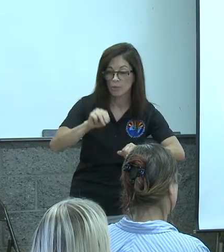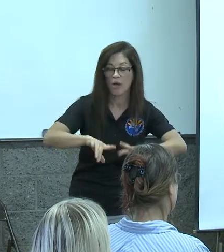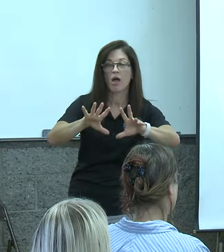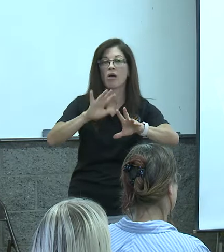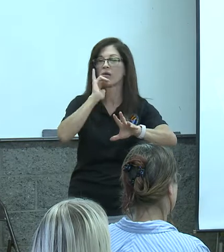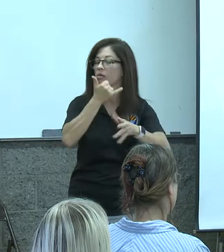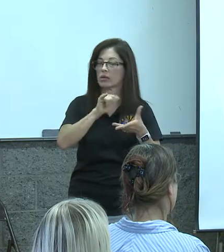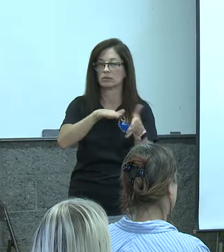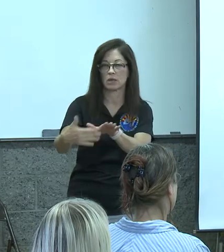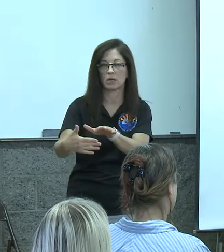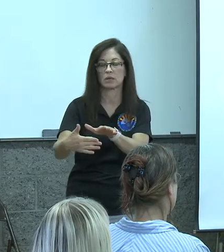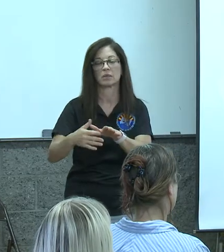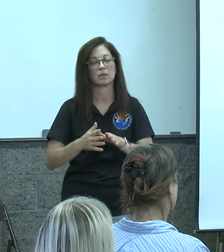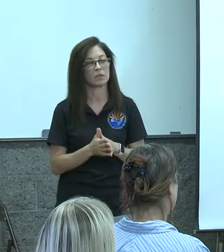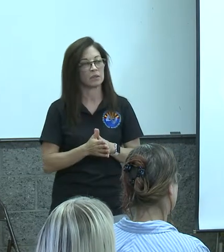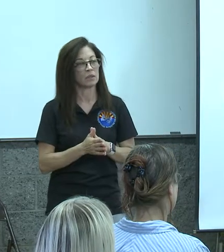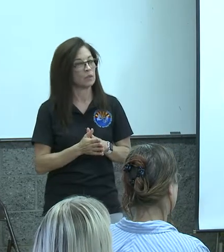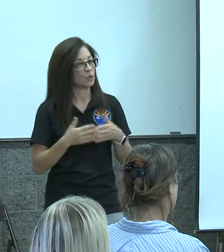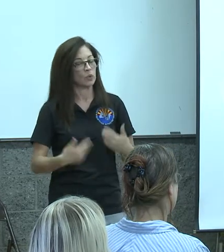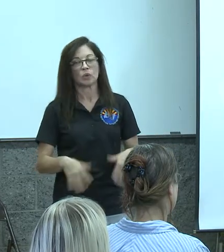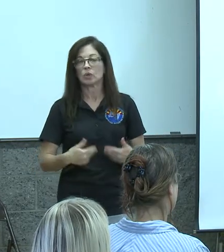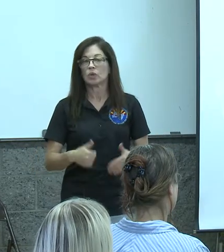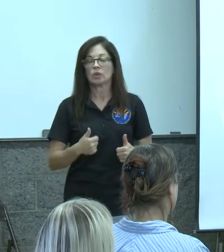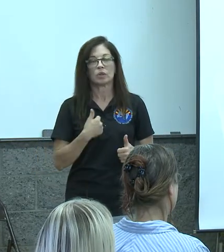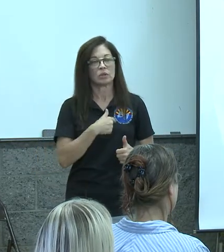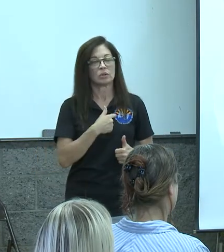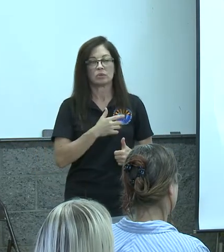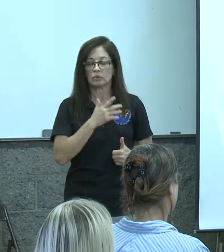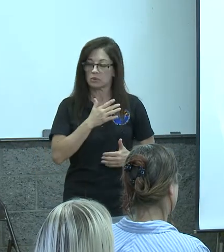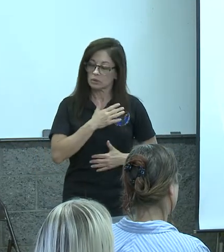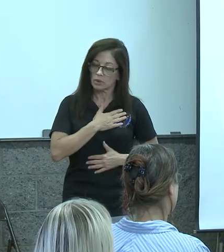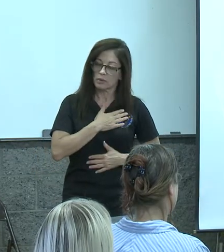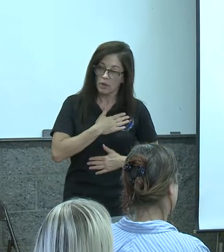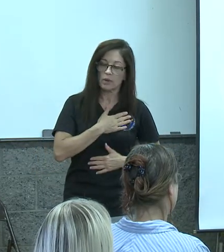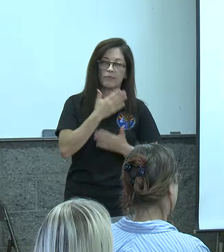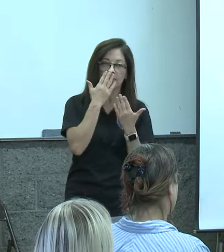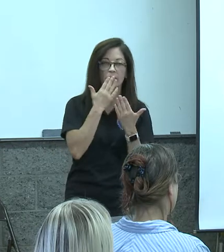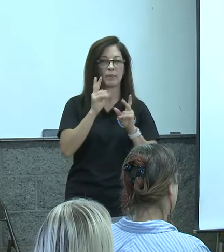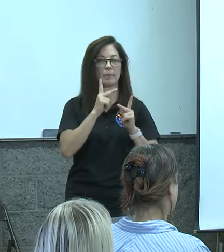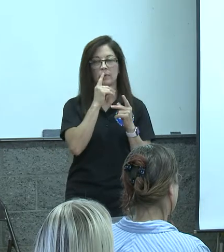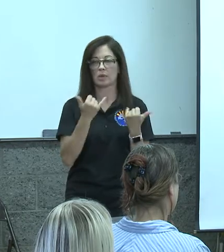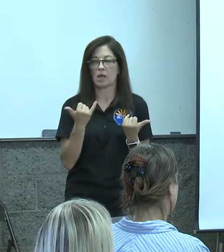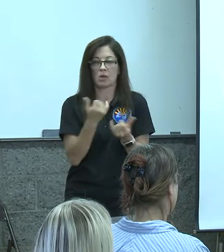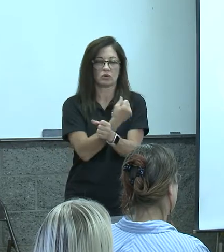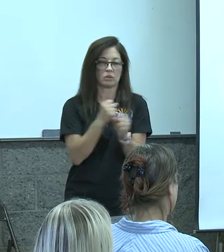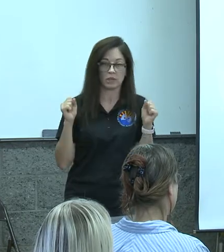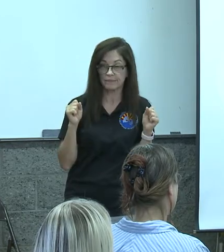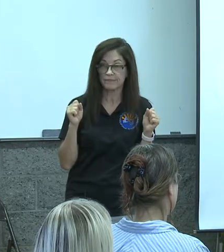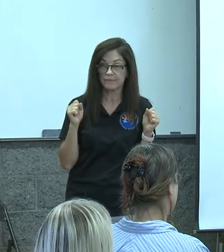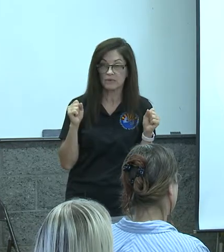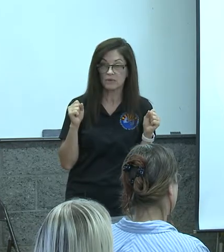you know really really am very very grateful that um people are safe um that we we have no